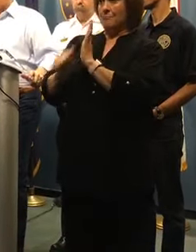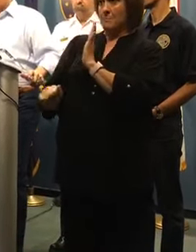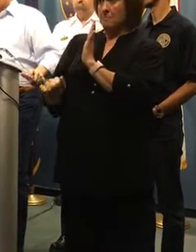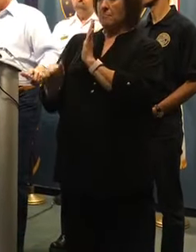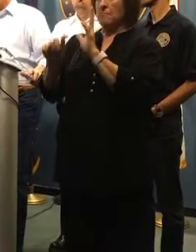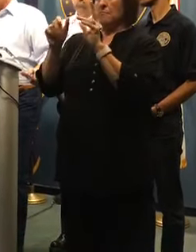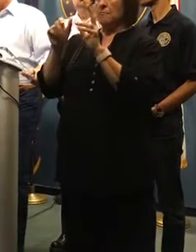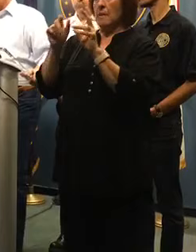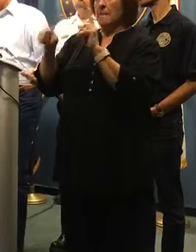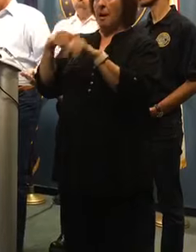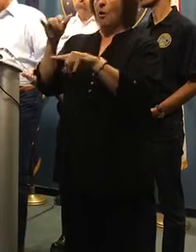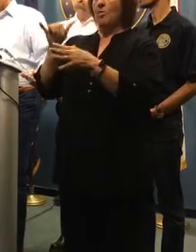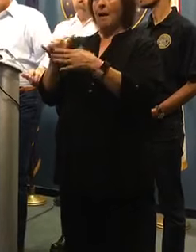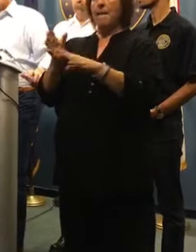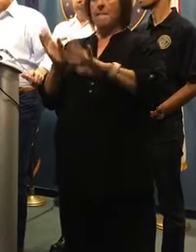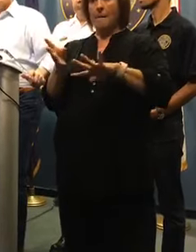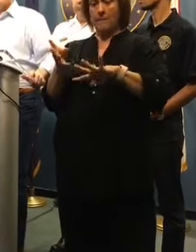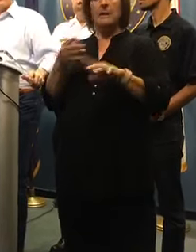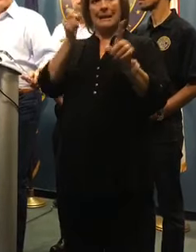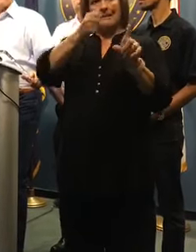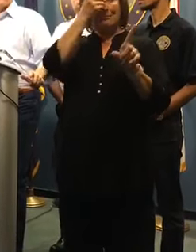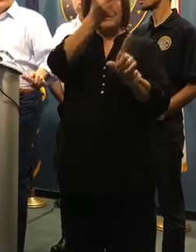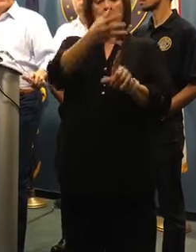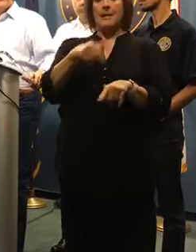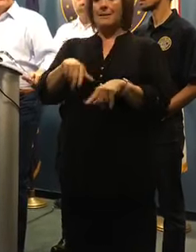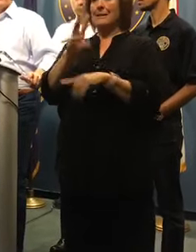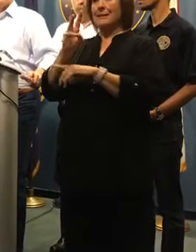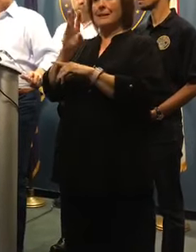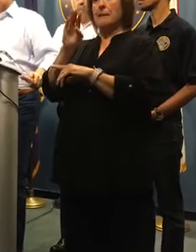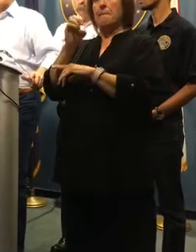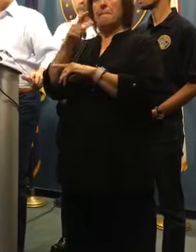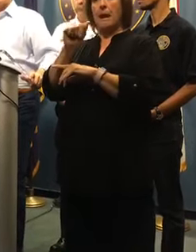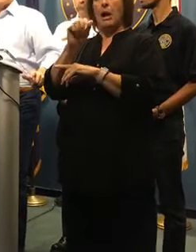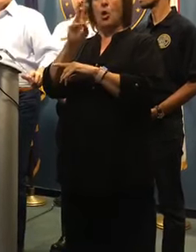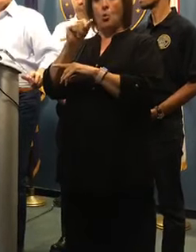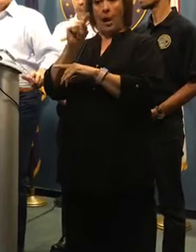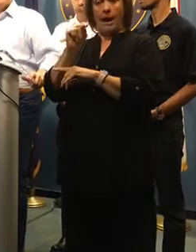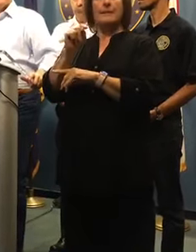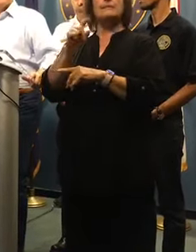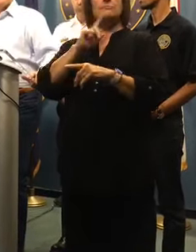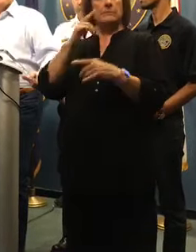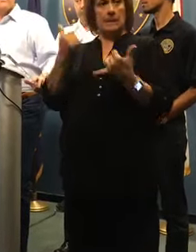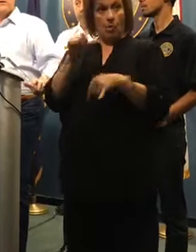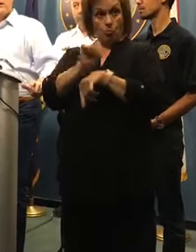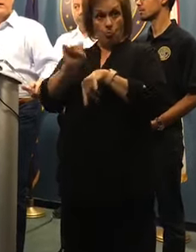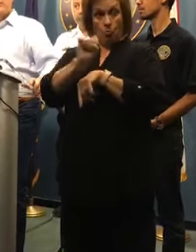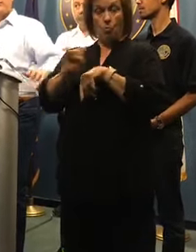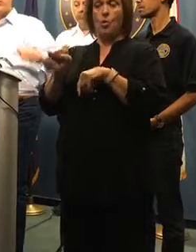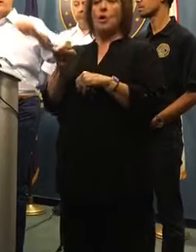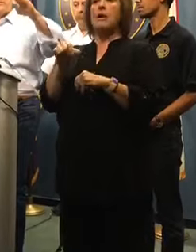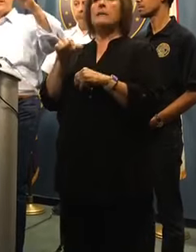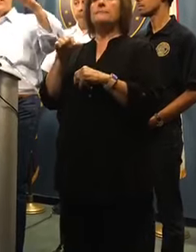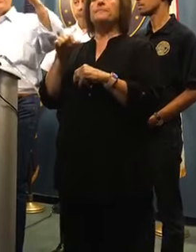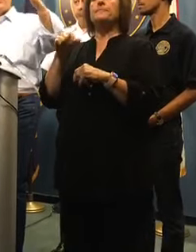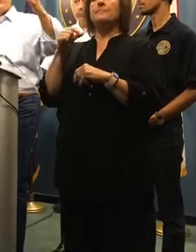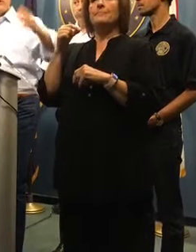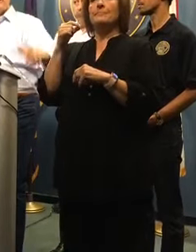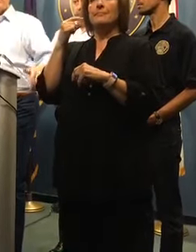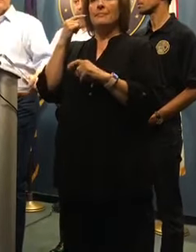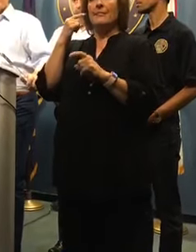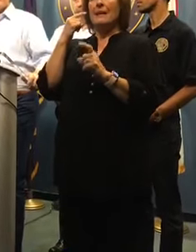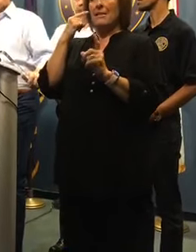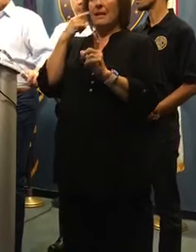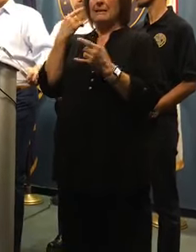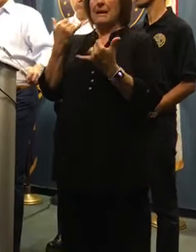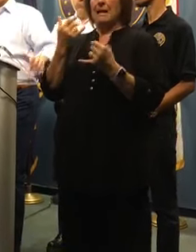that. This is a six megawatt unit. It is back online. It has been brought up, I think, to three